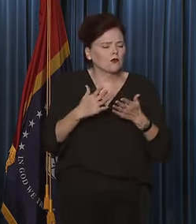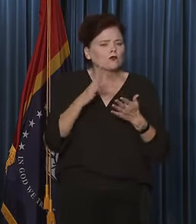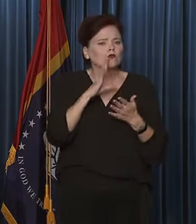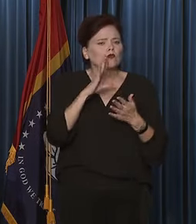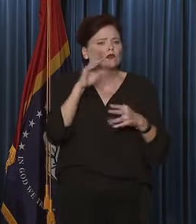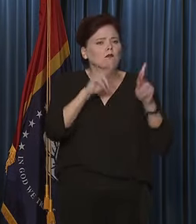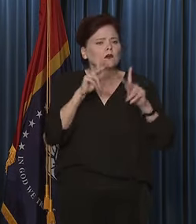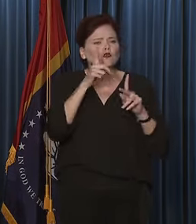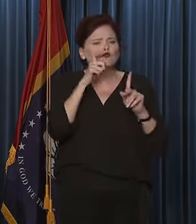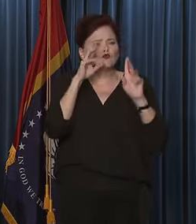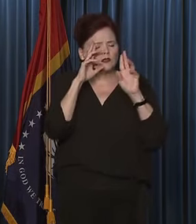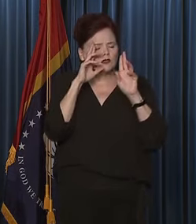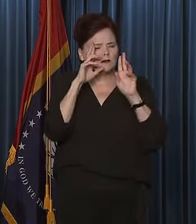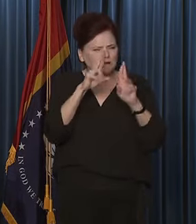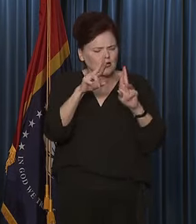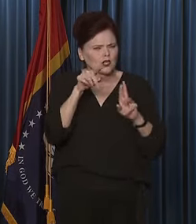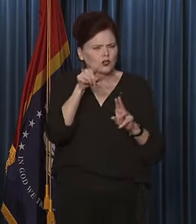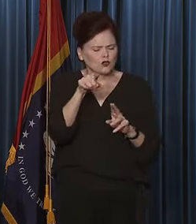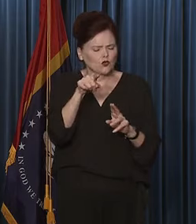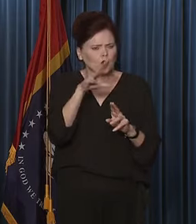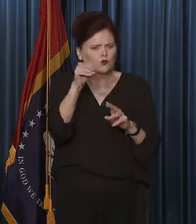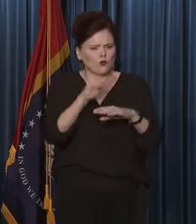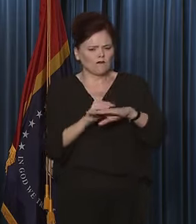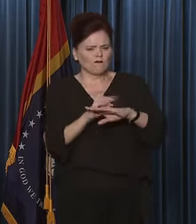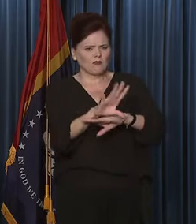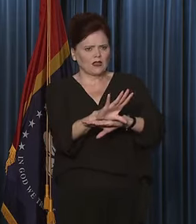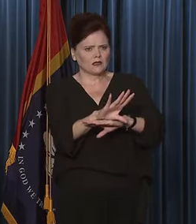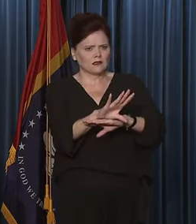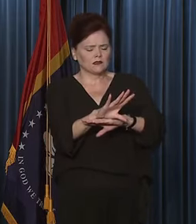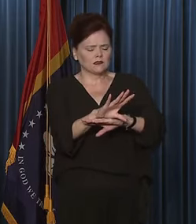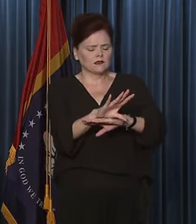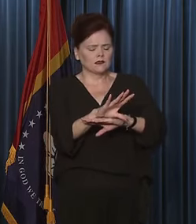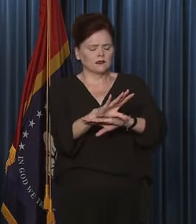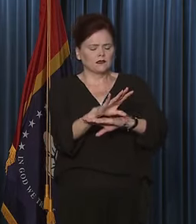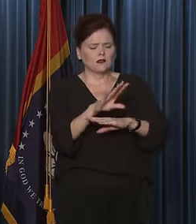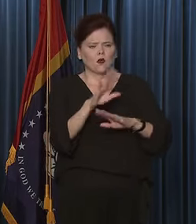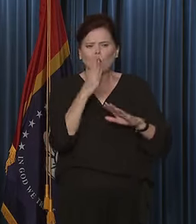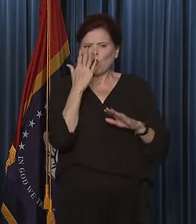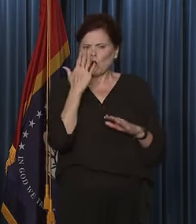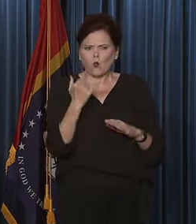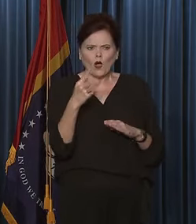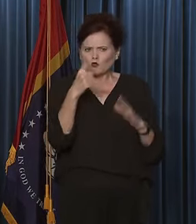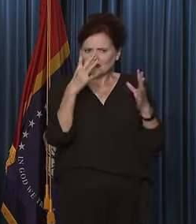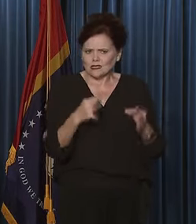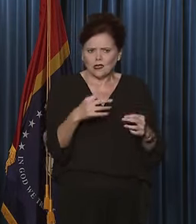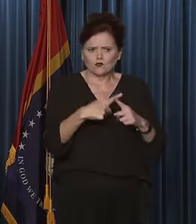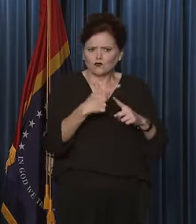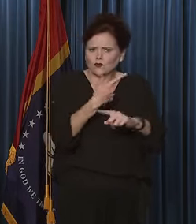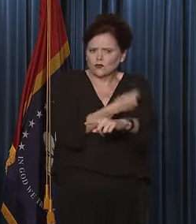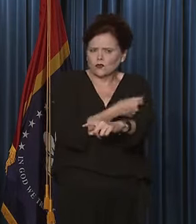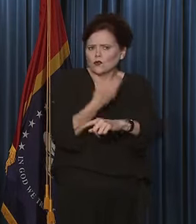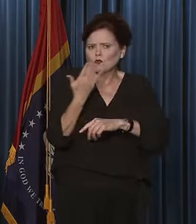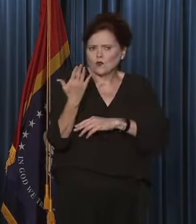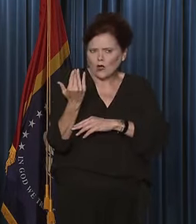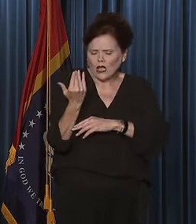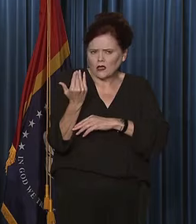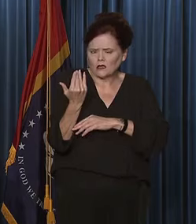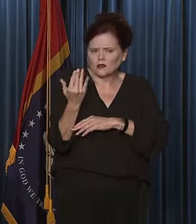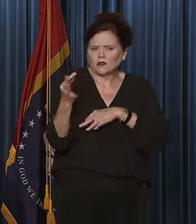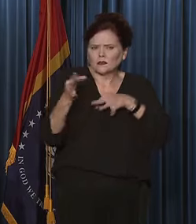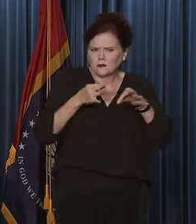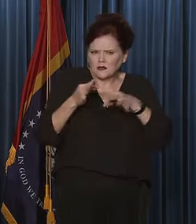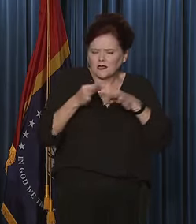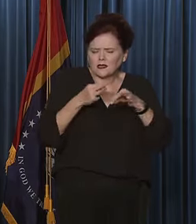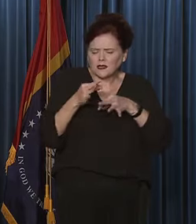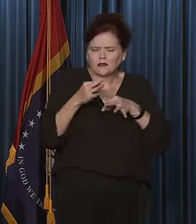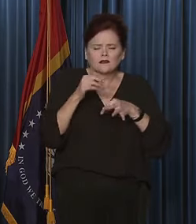talk to people who respect you and you advise them as to why you made the decision that you made. You know, it doesn't do a